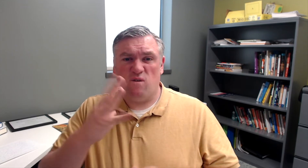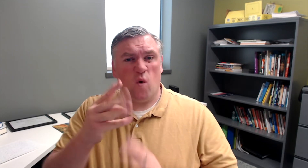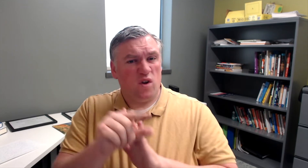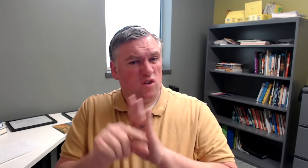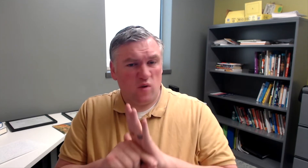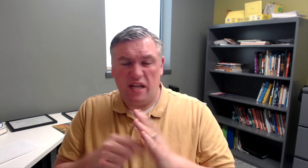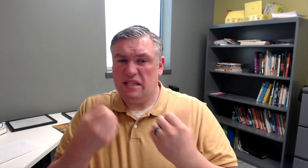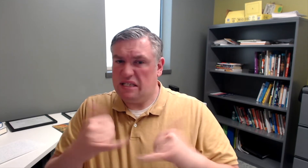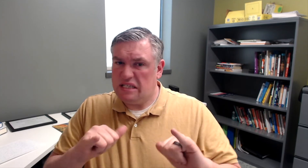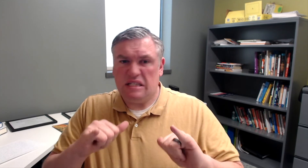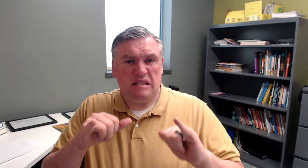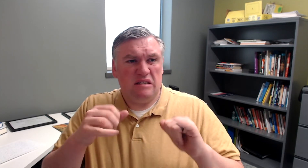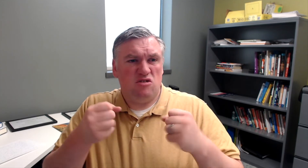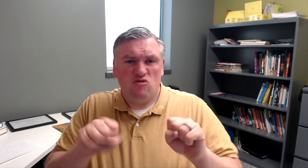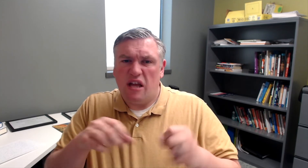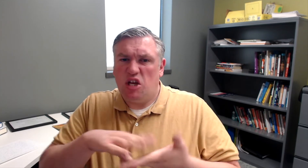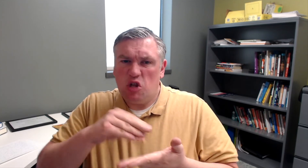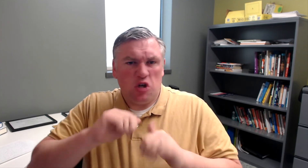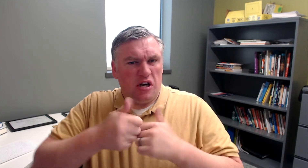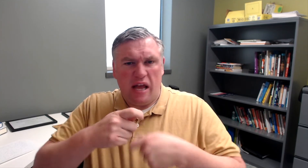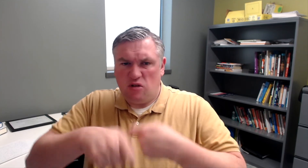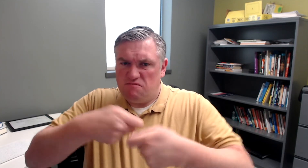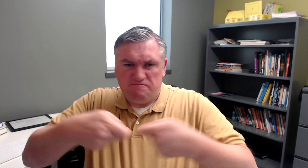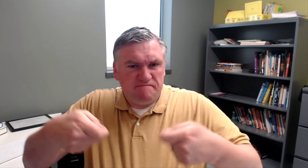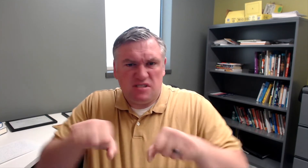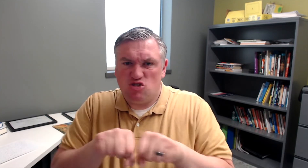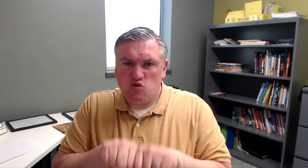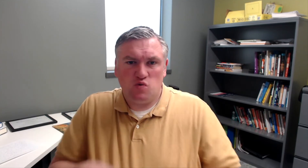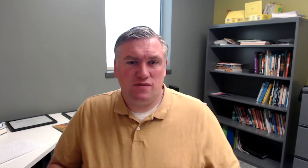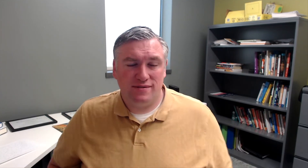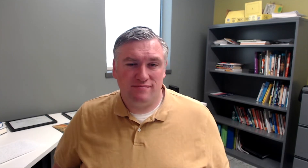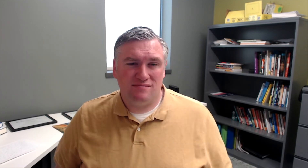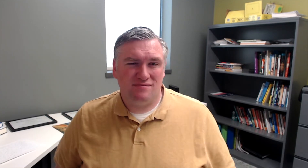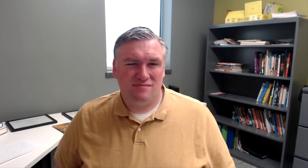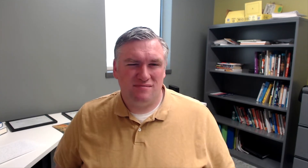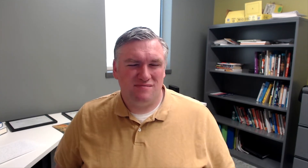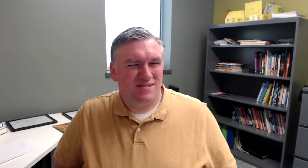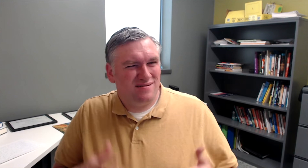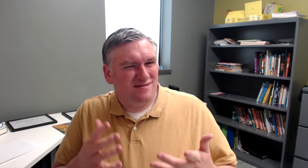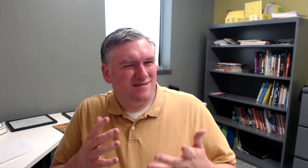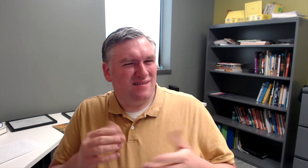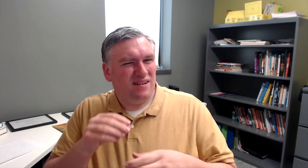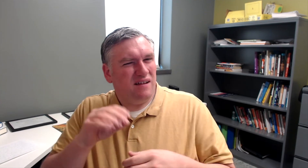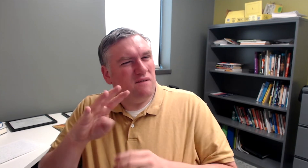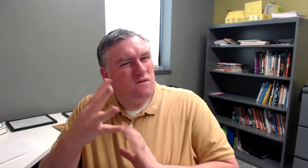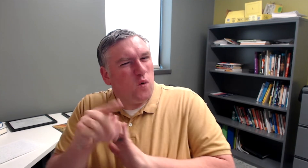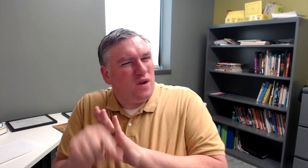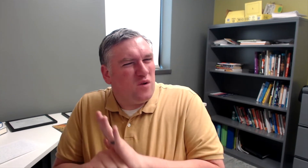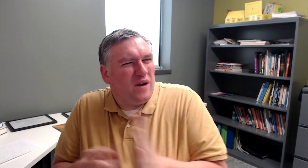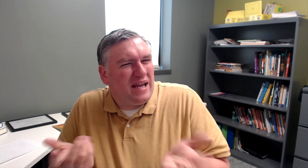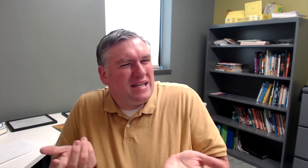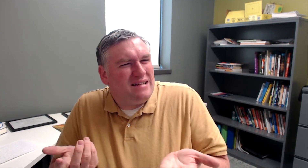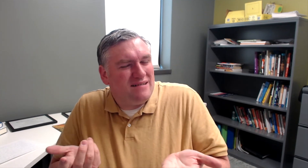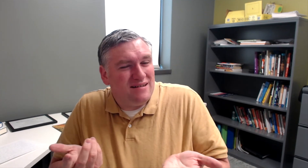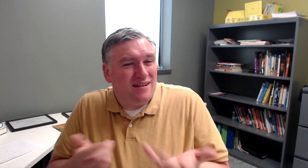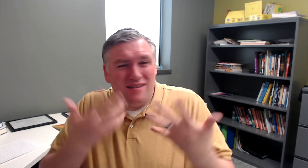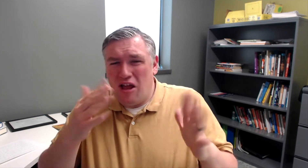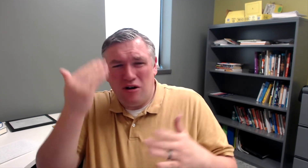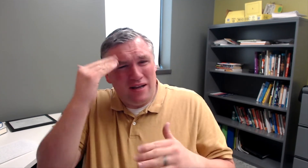a student in the fourth grade is still trying to figure out how to tie their shoes. It's like, well, they're in fourth grade at